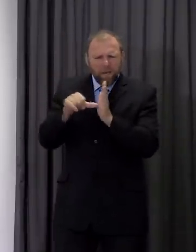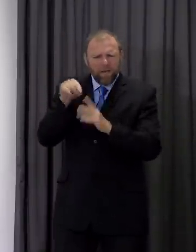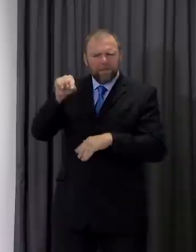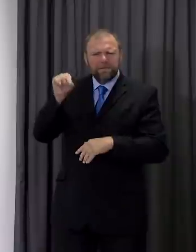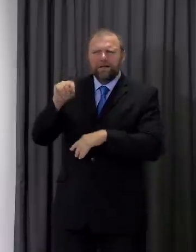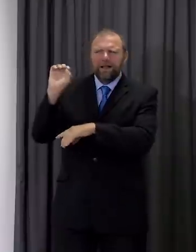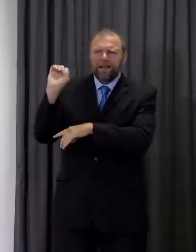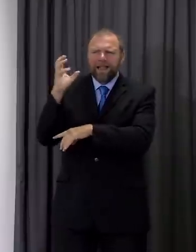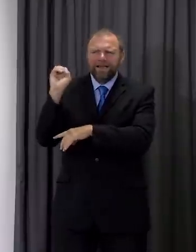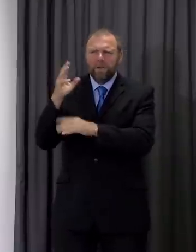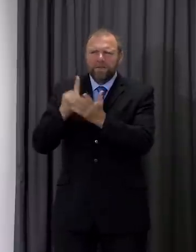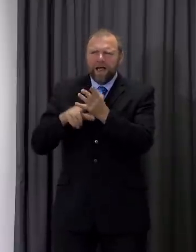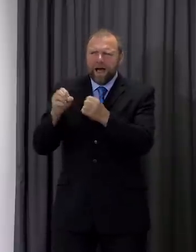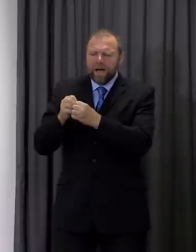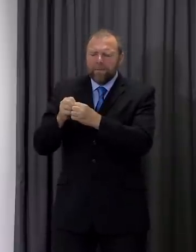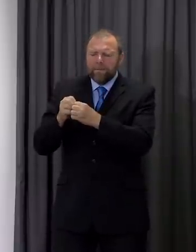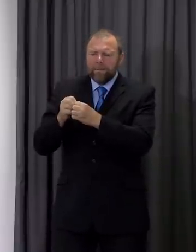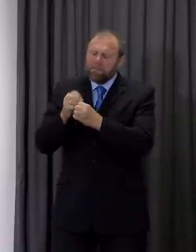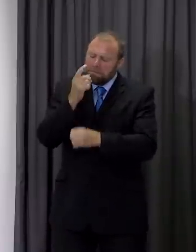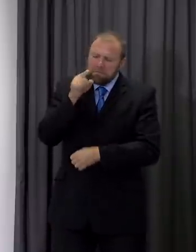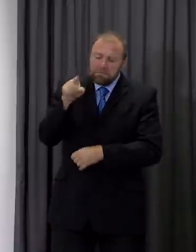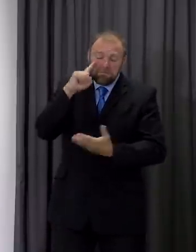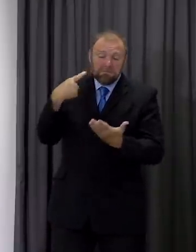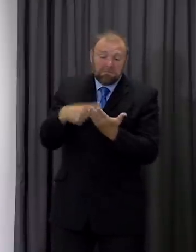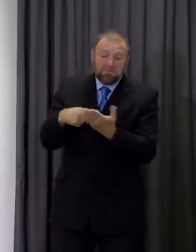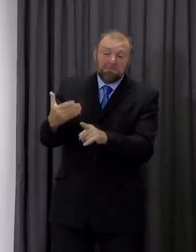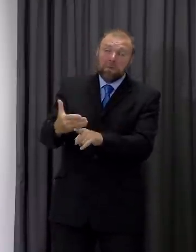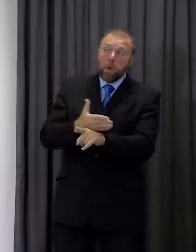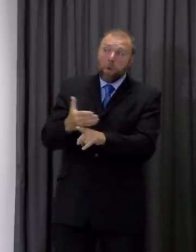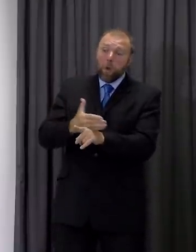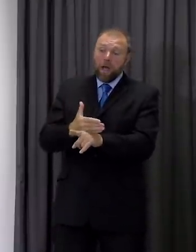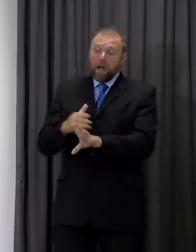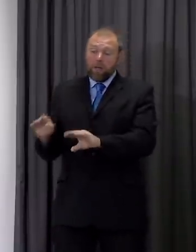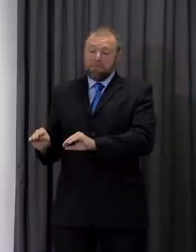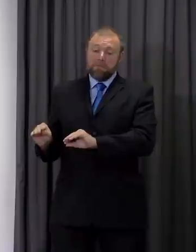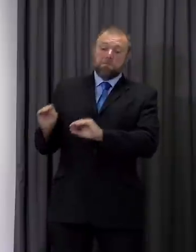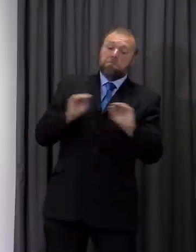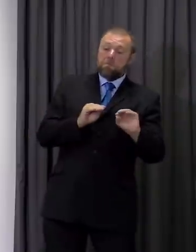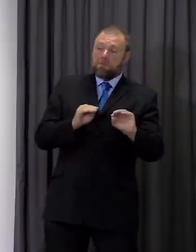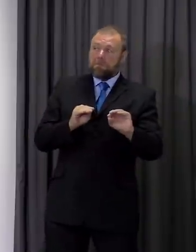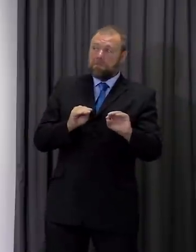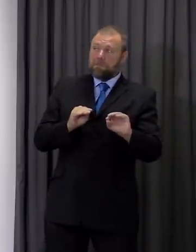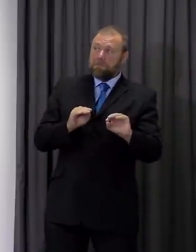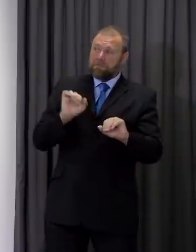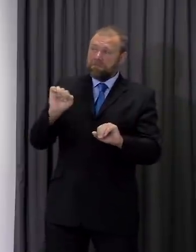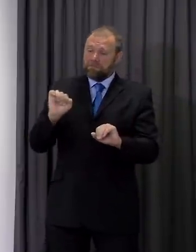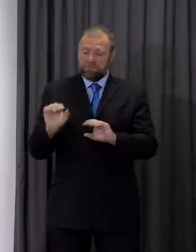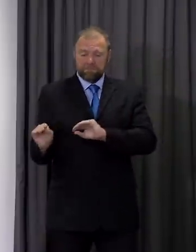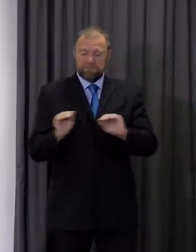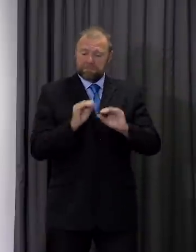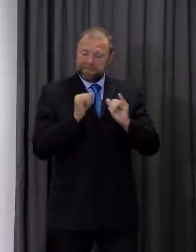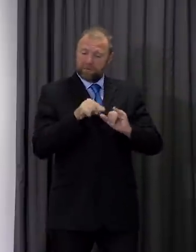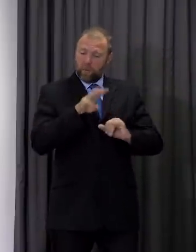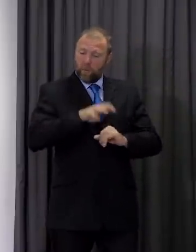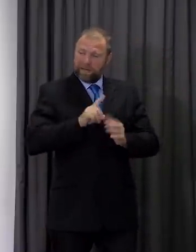So couldn't you have made a decision a bit earlier to shift to using more of your capacity in Welsh NHS labs? Especially given that you've got a